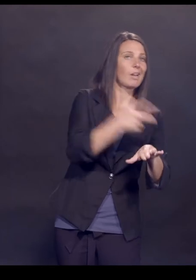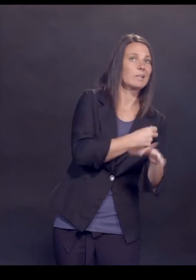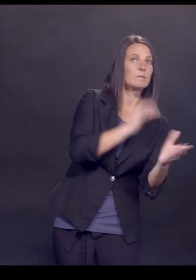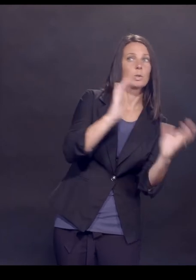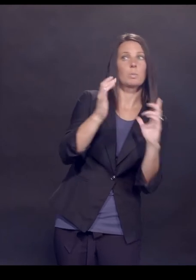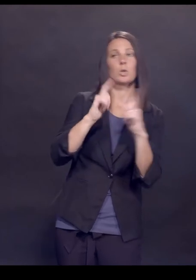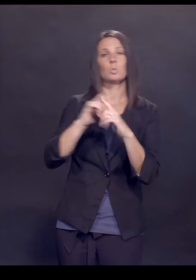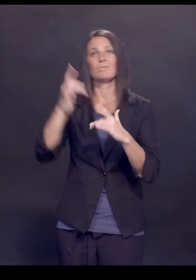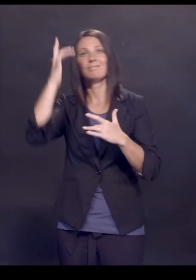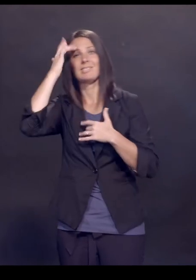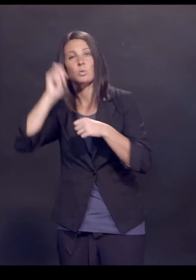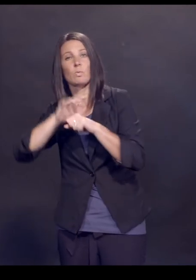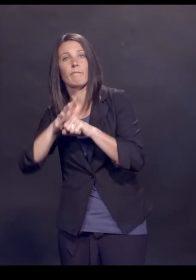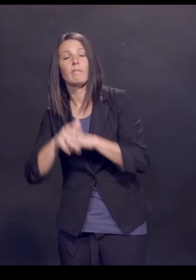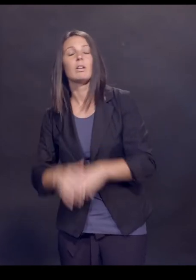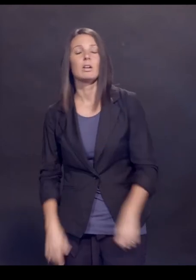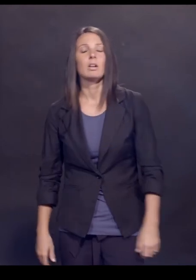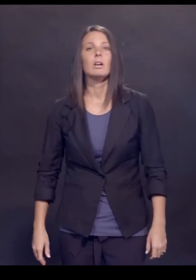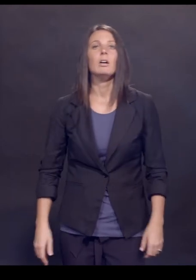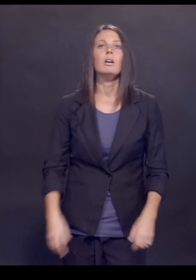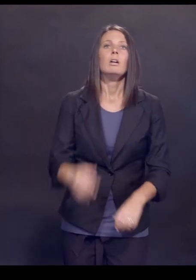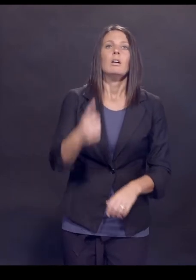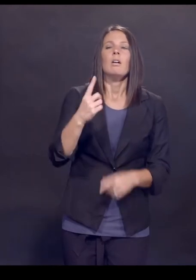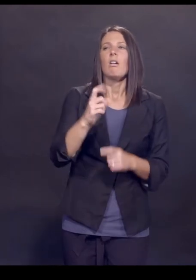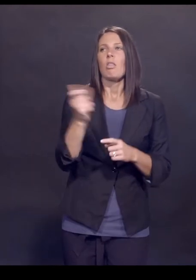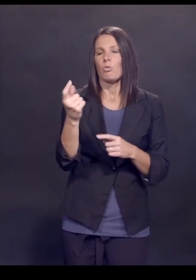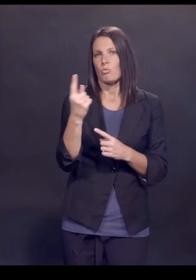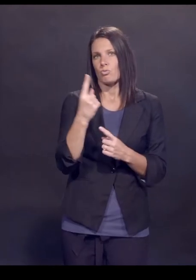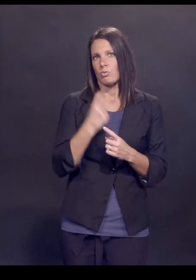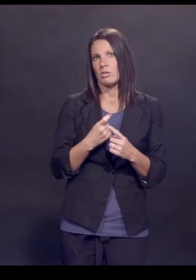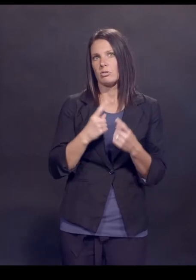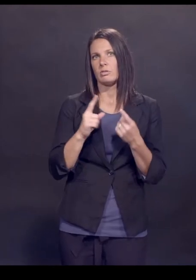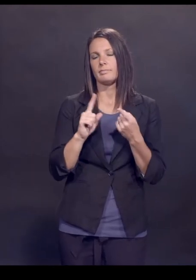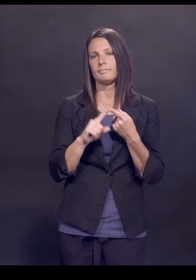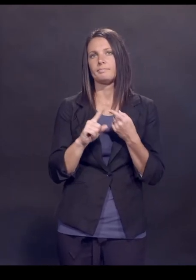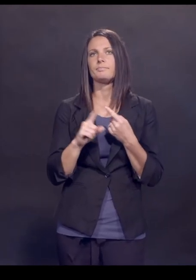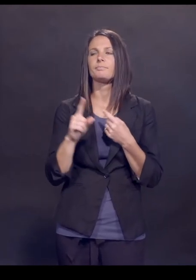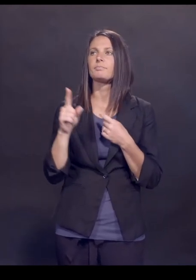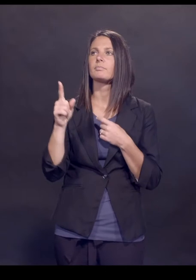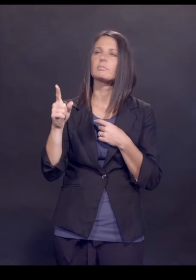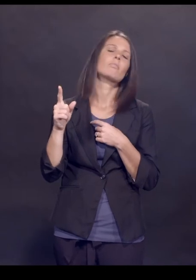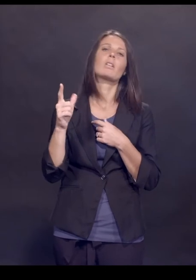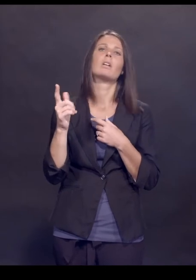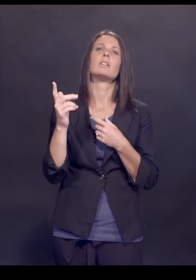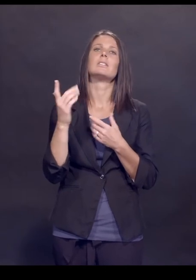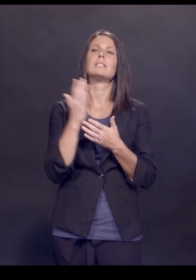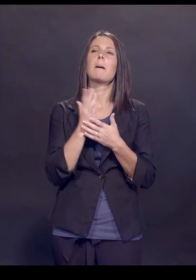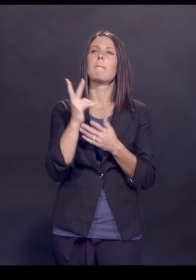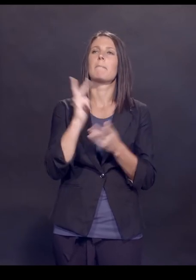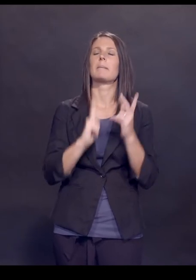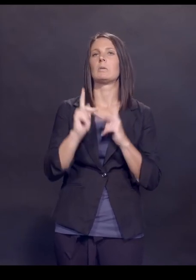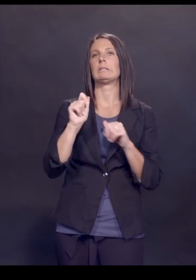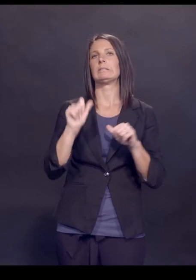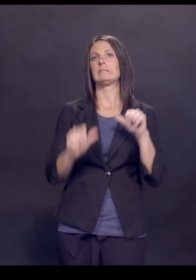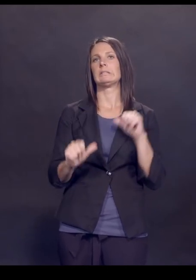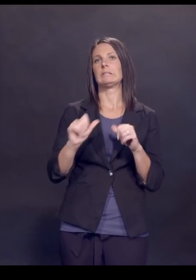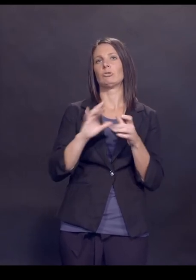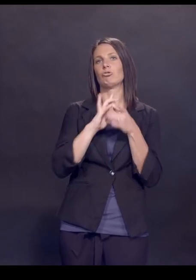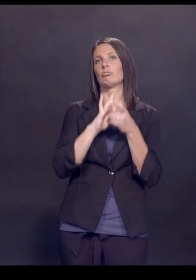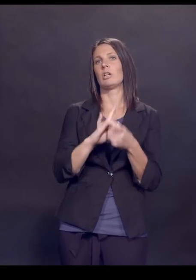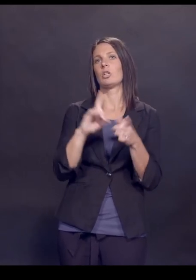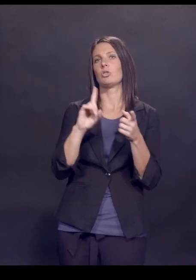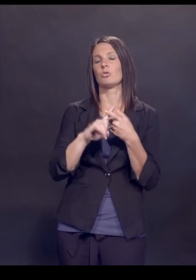understanding. One of the other questions I want to ask, I think some of the hesitancy we've seen were around